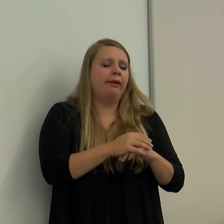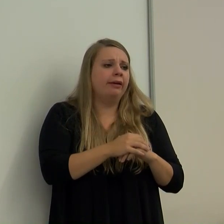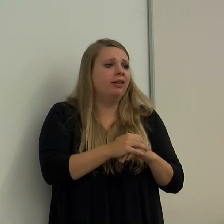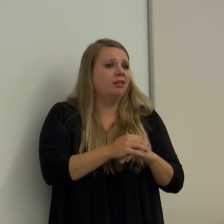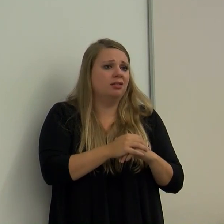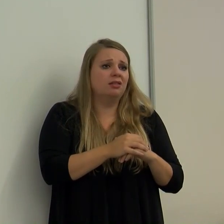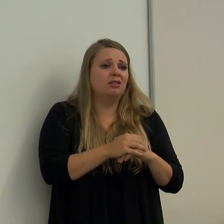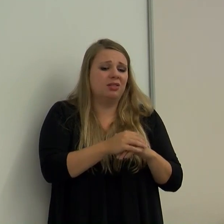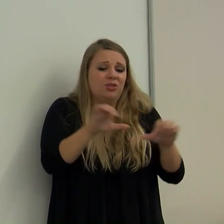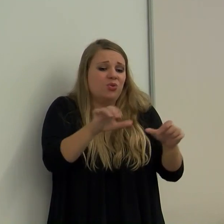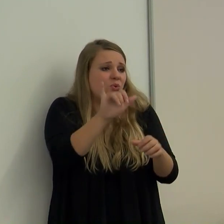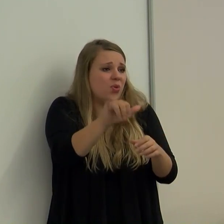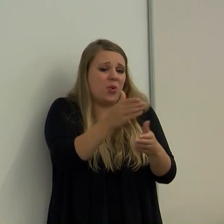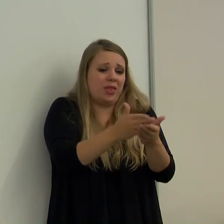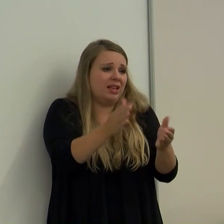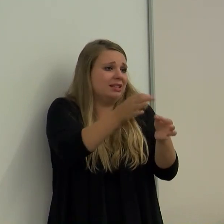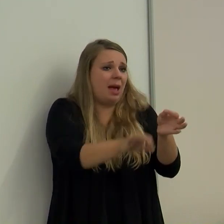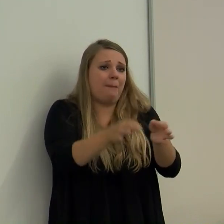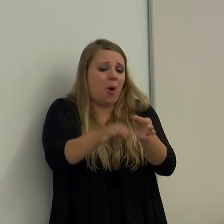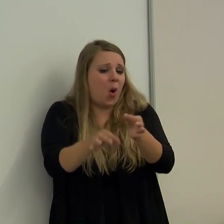you just do those simple things.